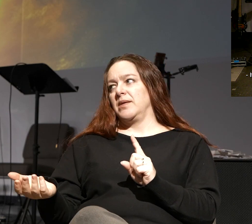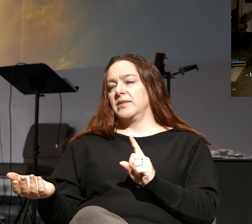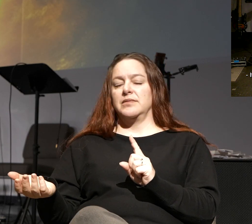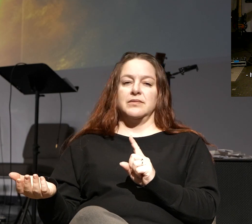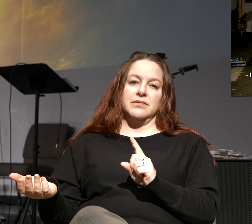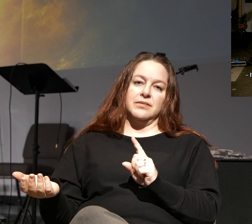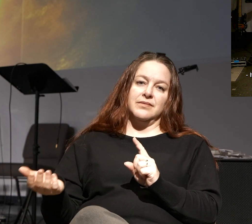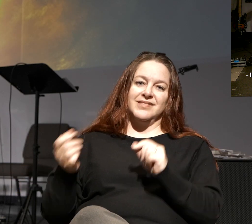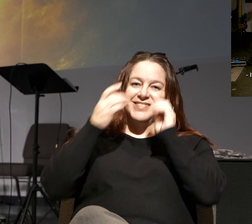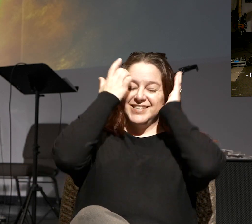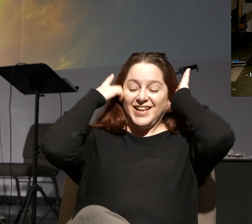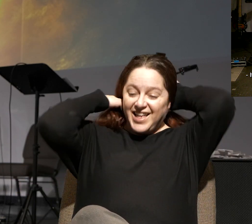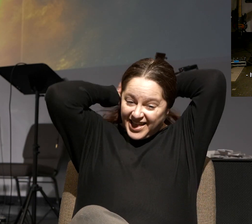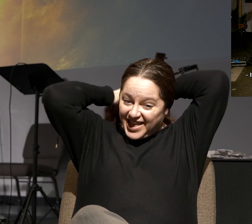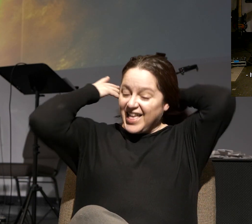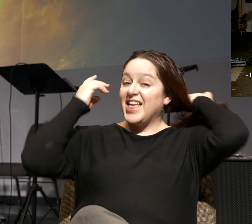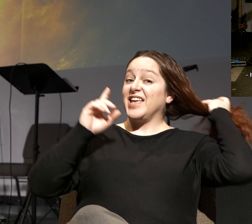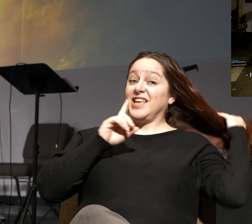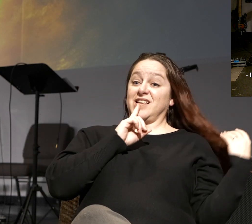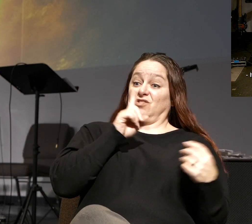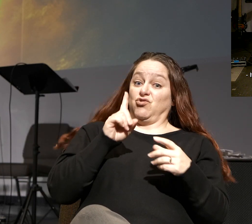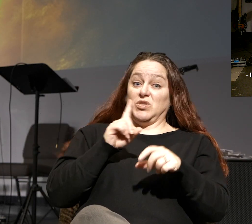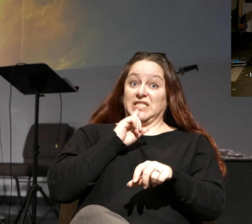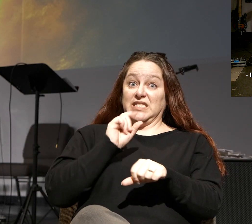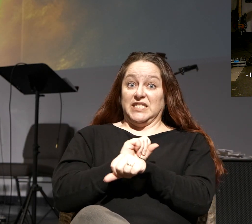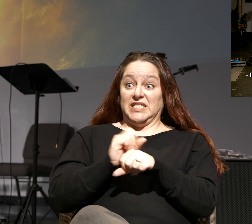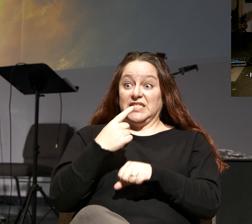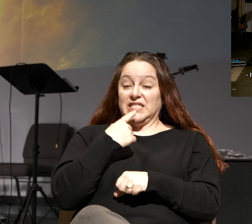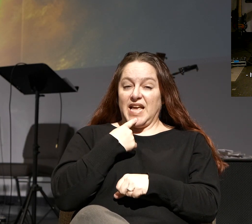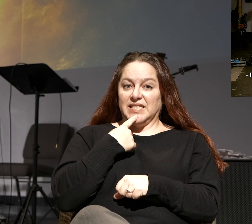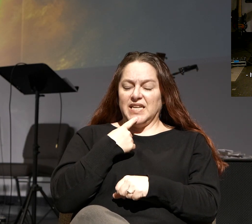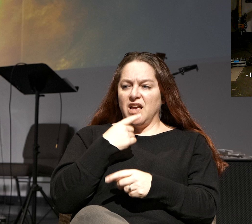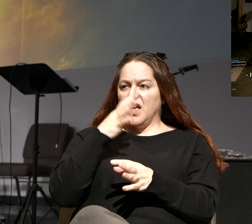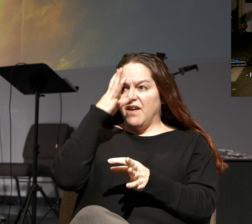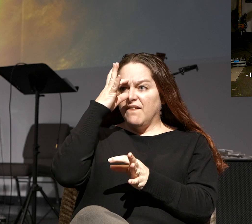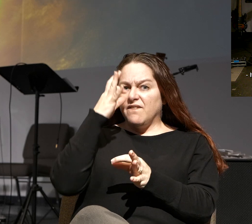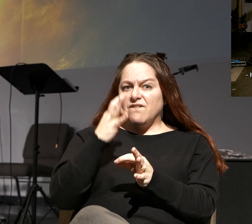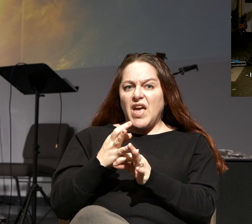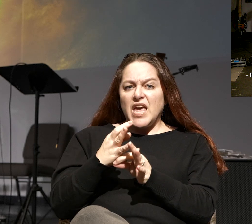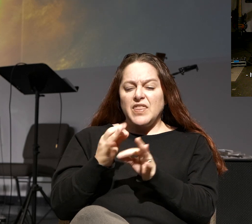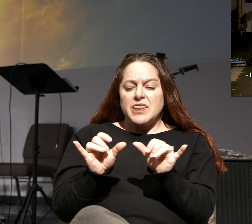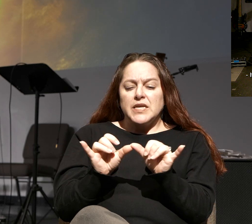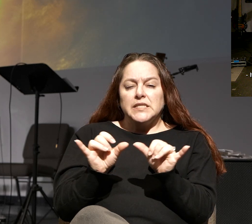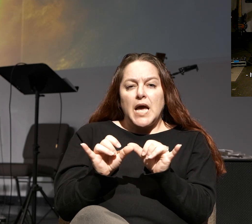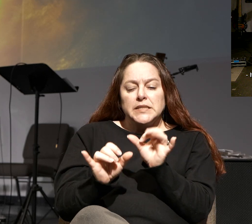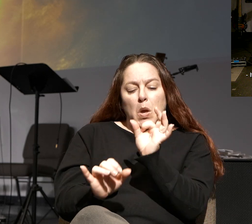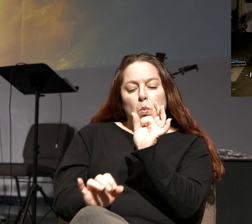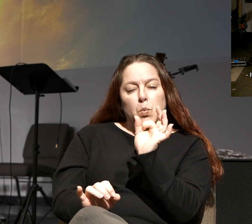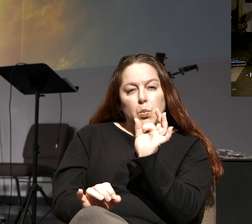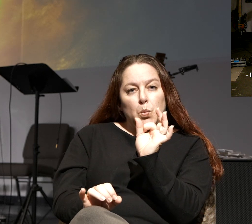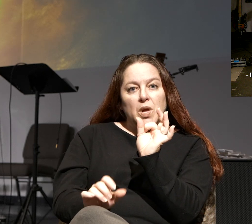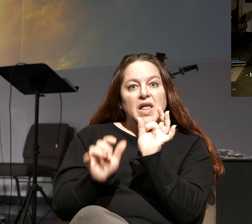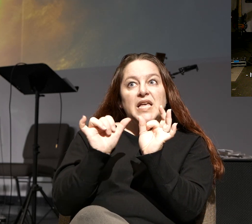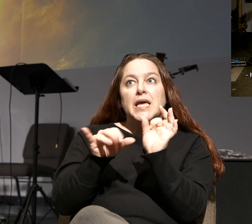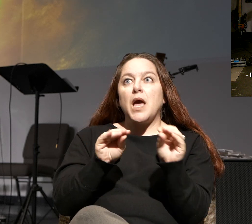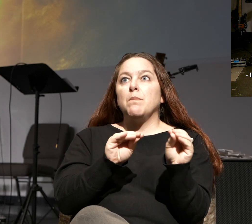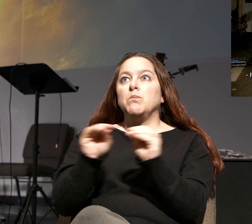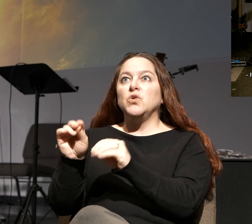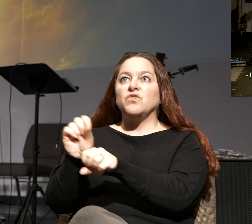guys. And He actually says in that context, He says, faith the size of a mustard seed can move mountains.